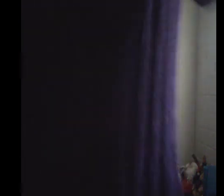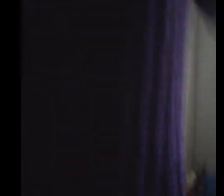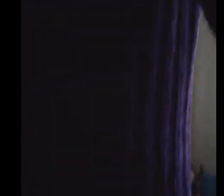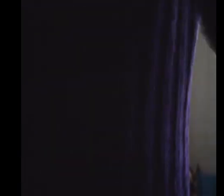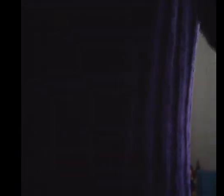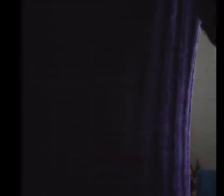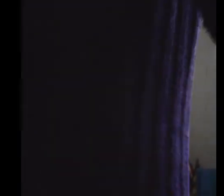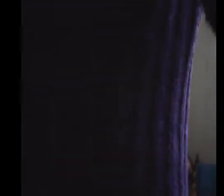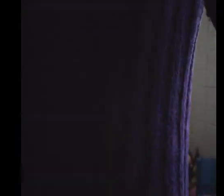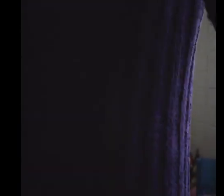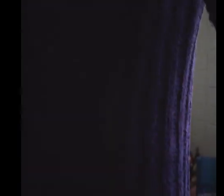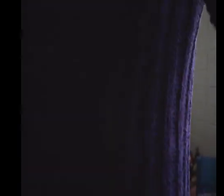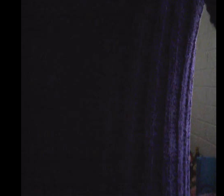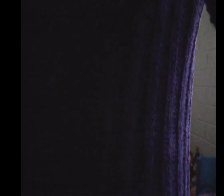you You